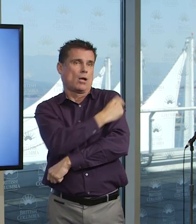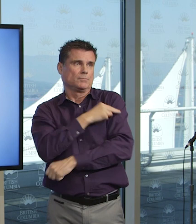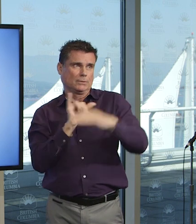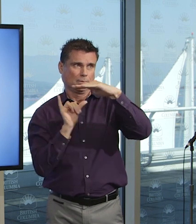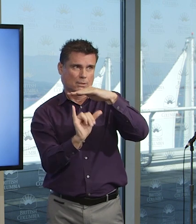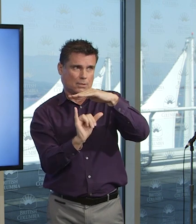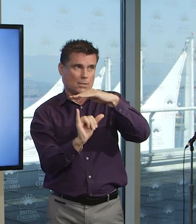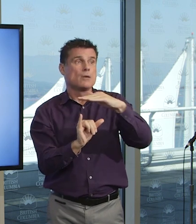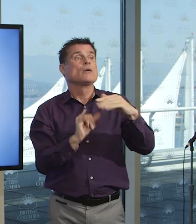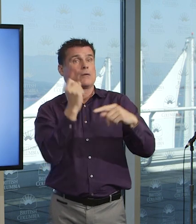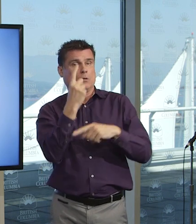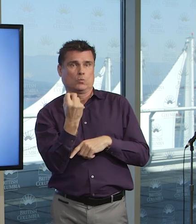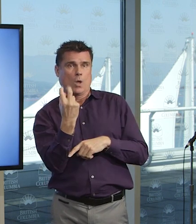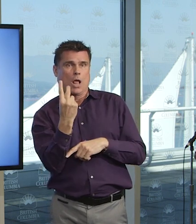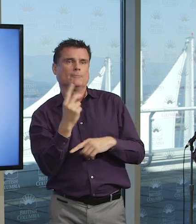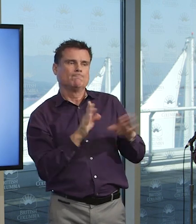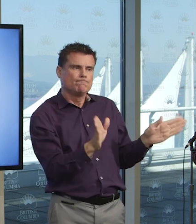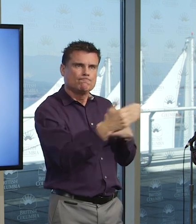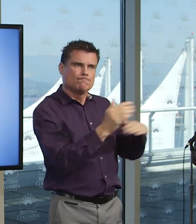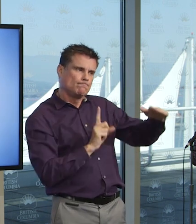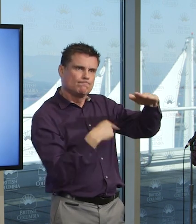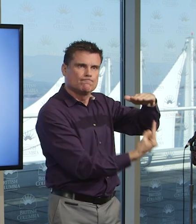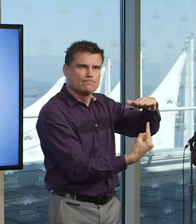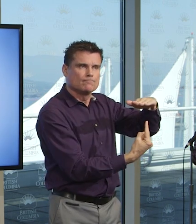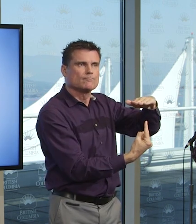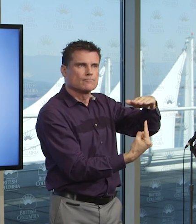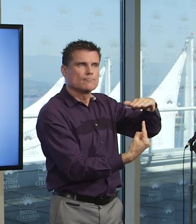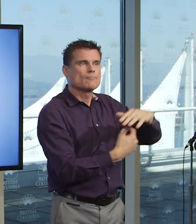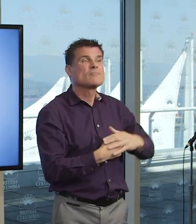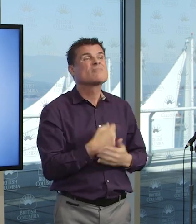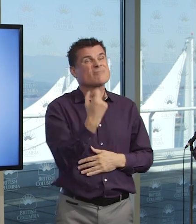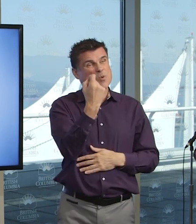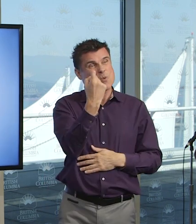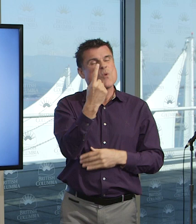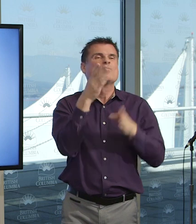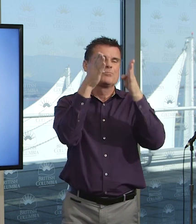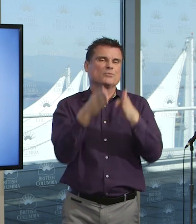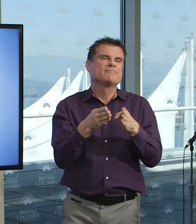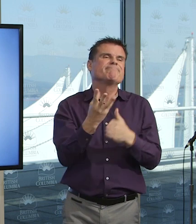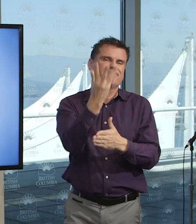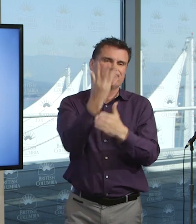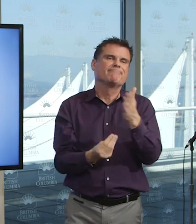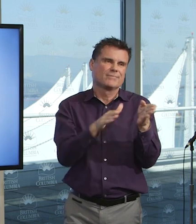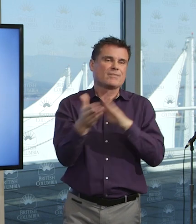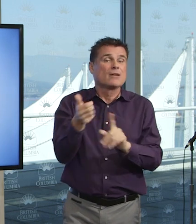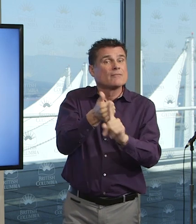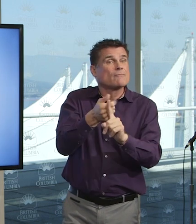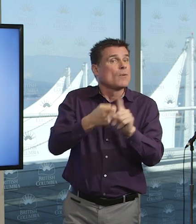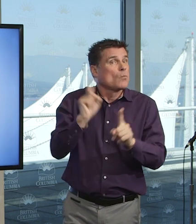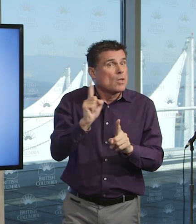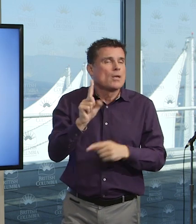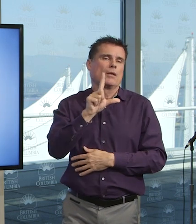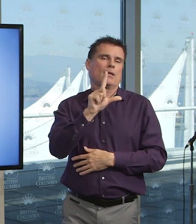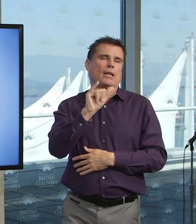Valley Care Home. And our hearts go out to the family and to the people at Lynn Valley for their loss. I wanted